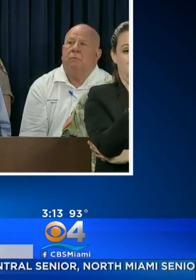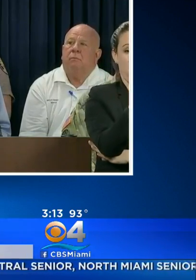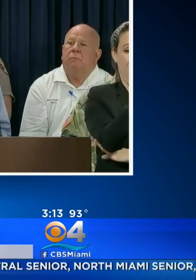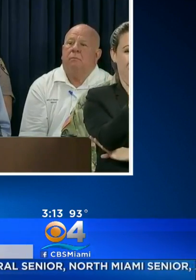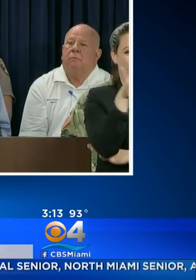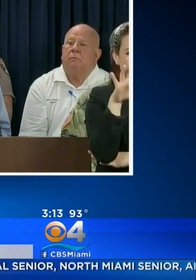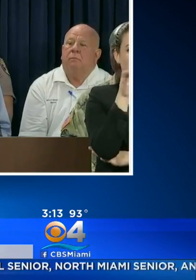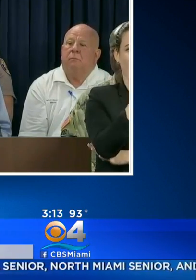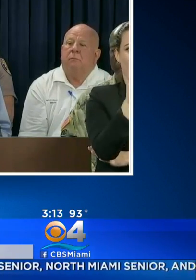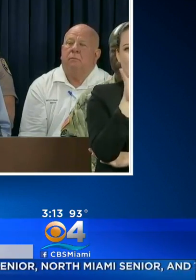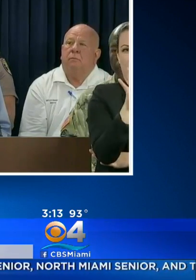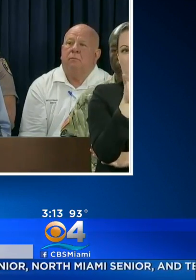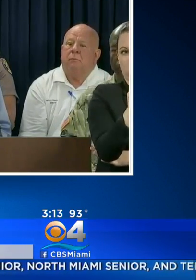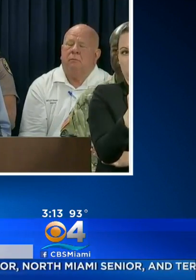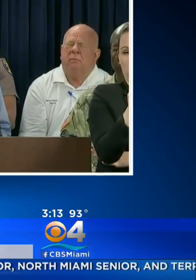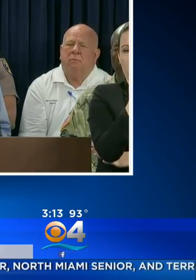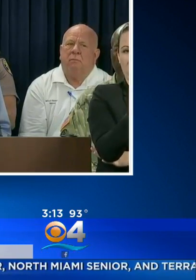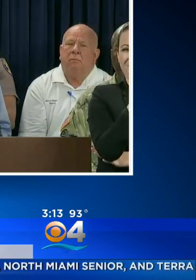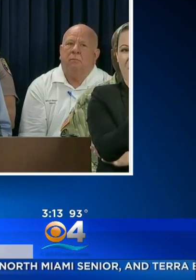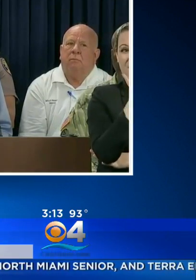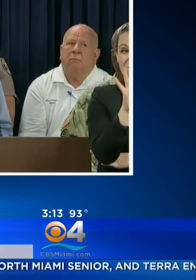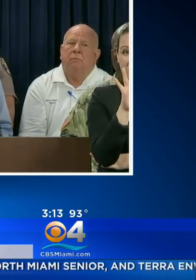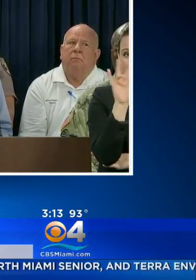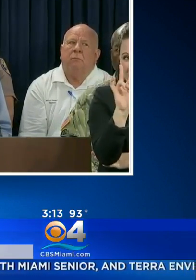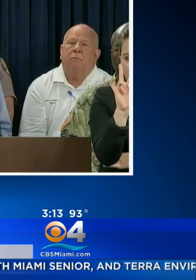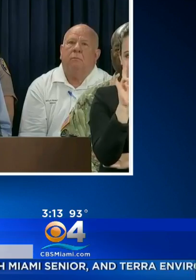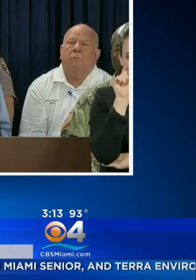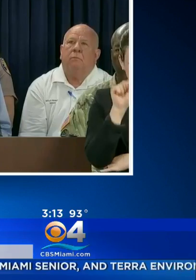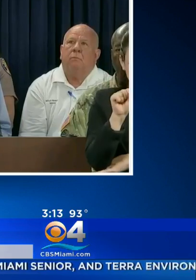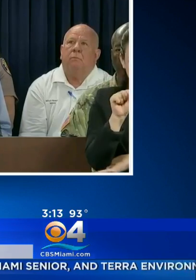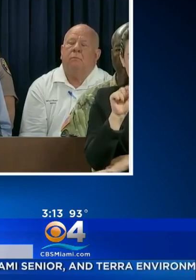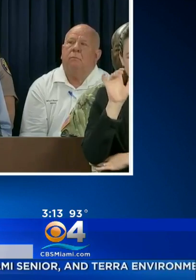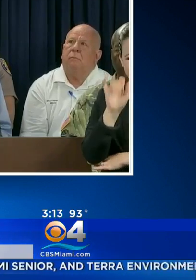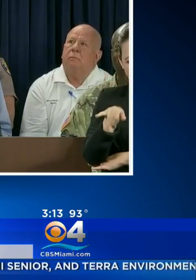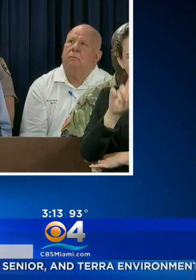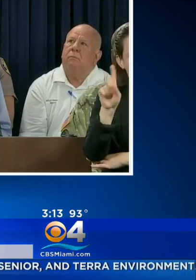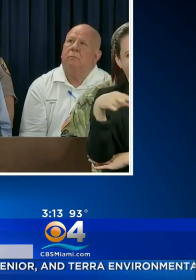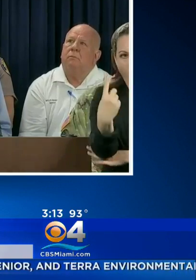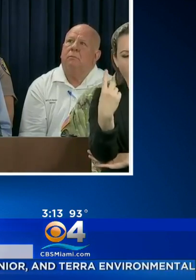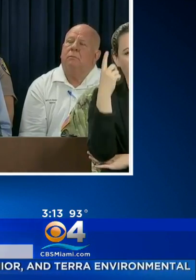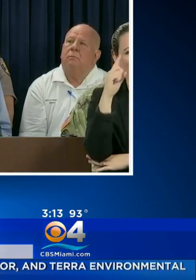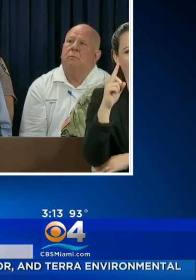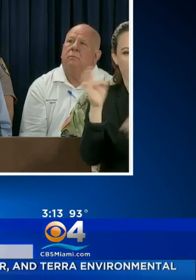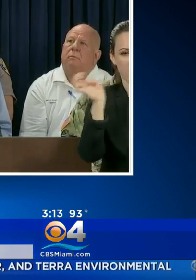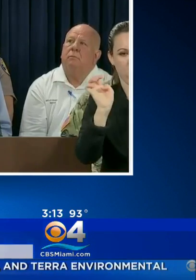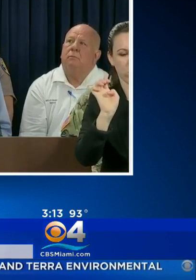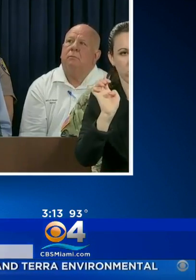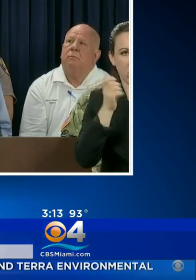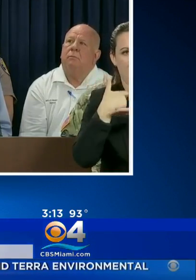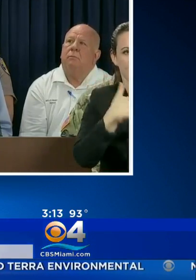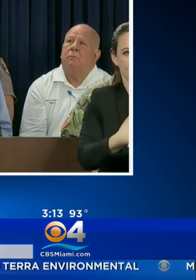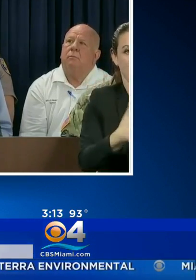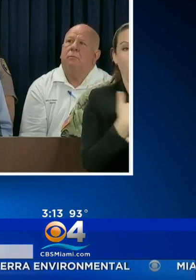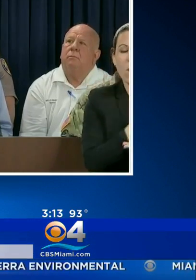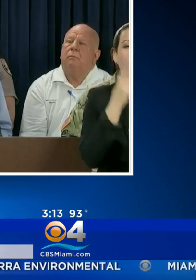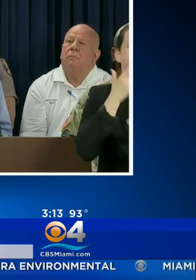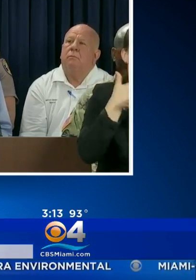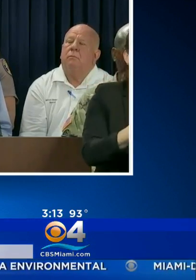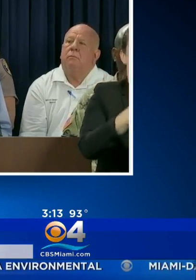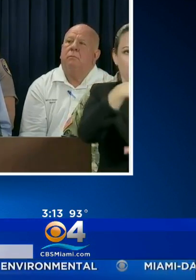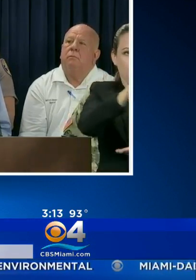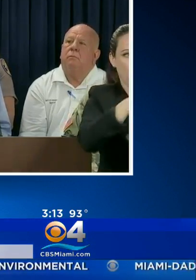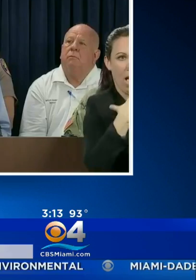-342-3557, WHICH IS A DEDICATED EMERGENCY MANAGEMENT HOTLINE. WE WILL GET YOU OUT.